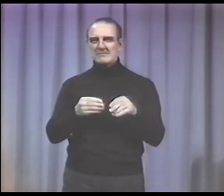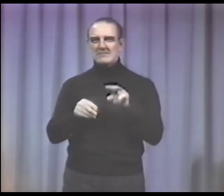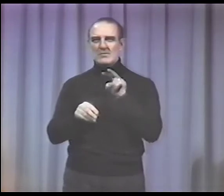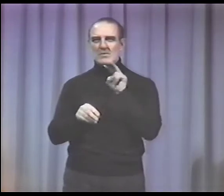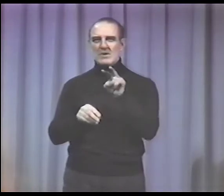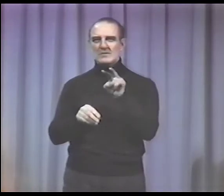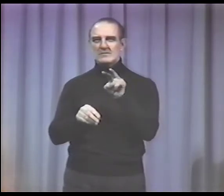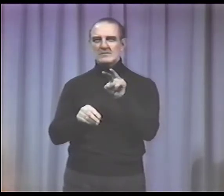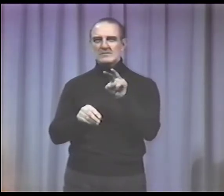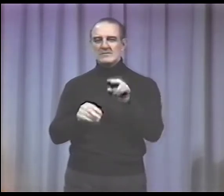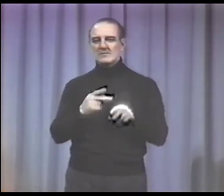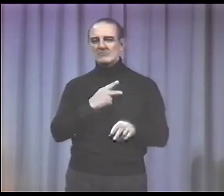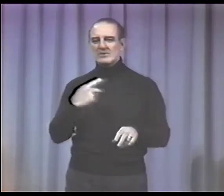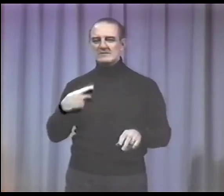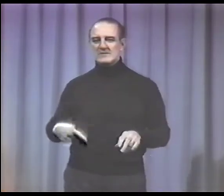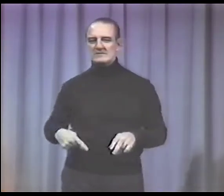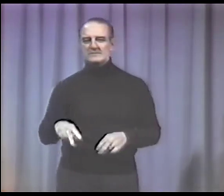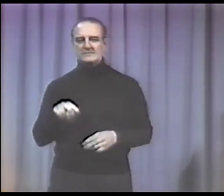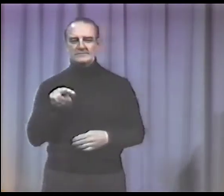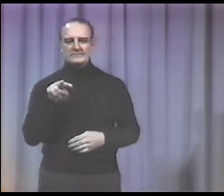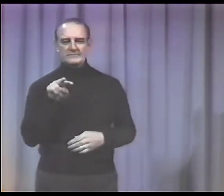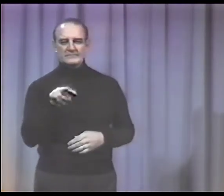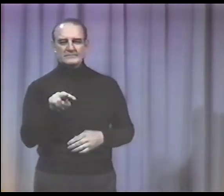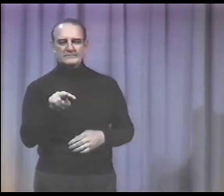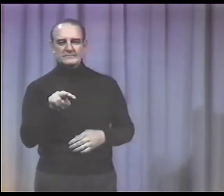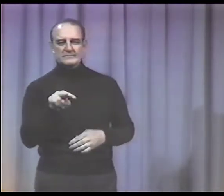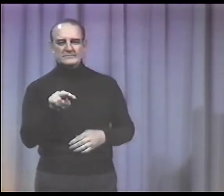two doors. And they stared at each other.